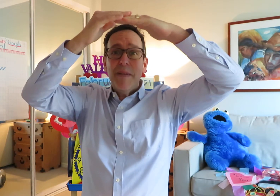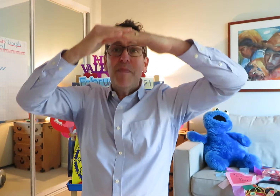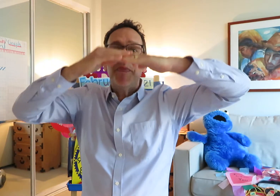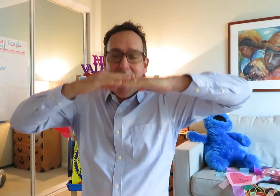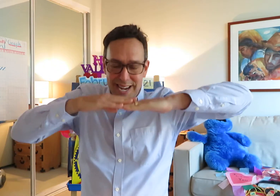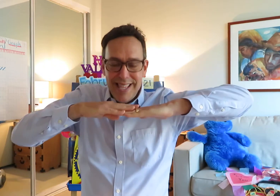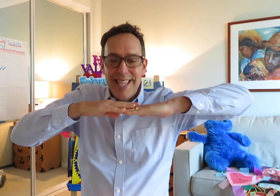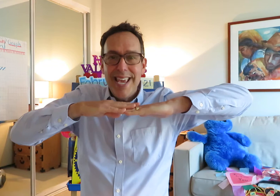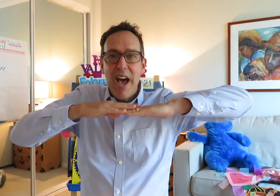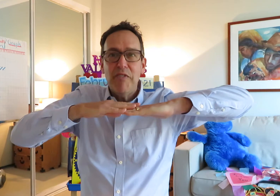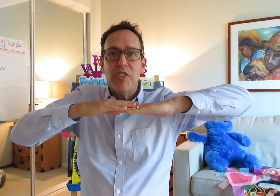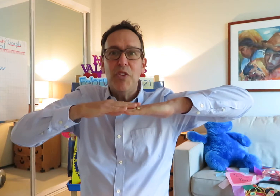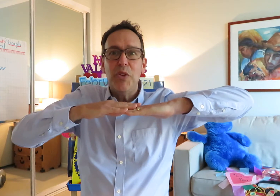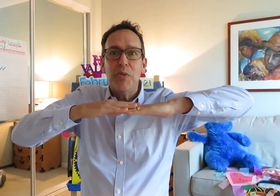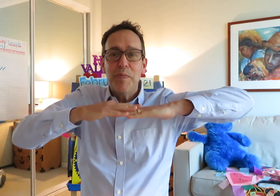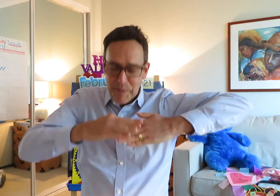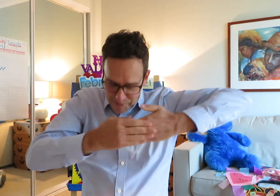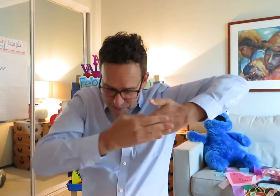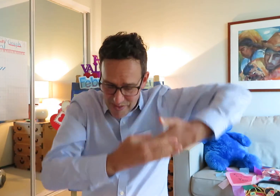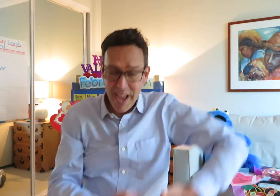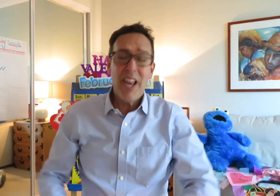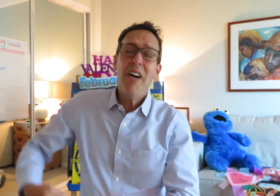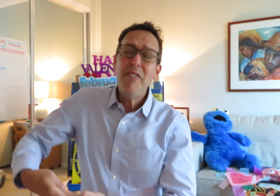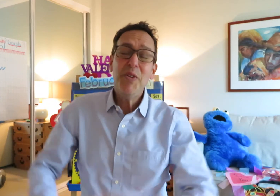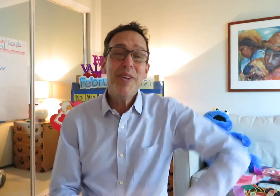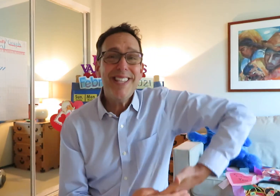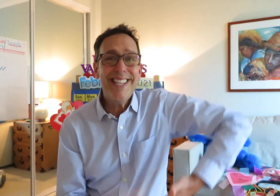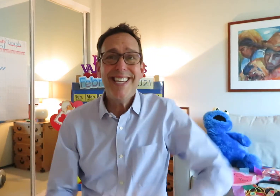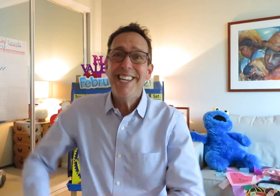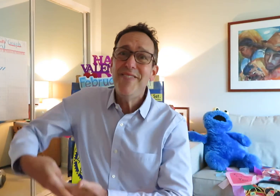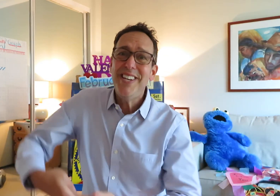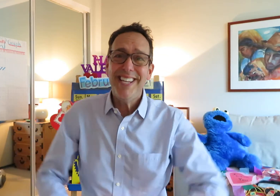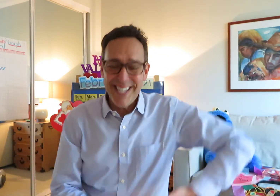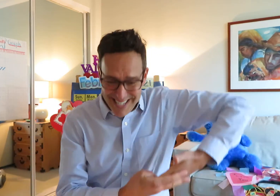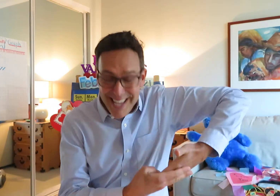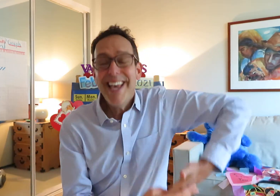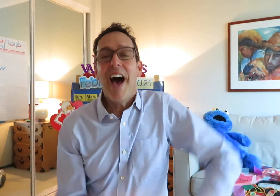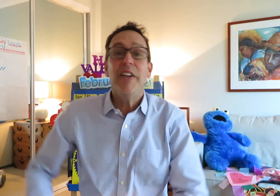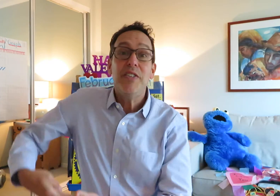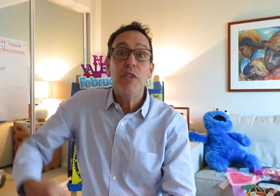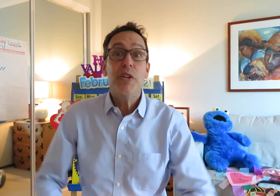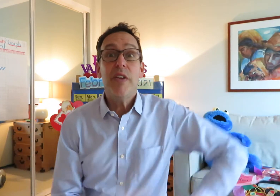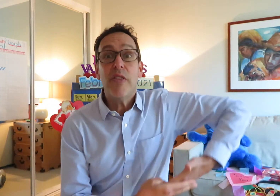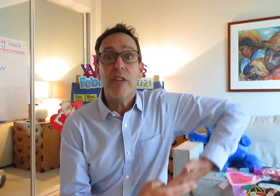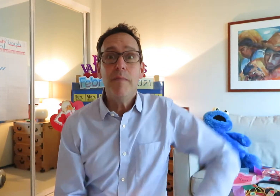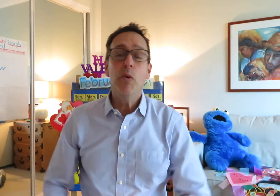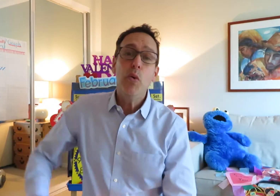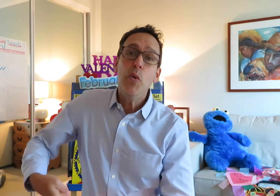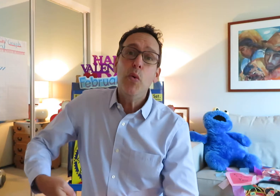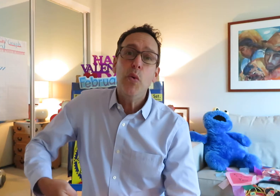and in the afternoon. I love you in the evening underneath the moon.